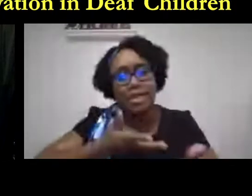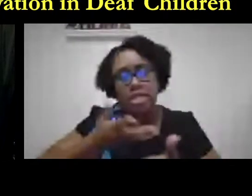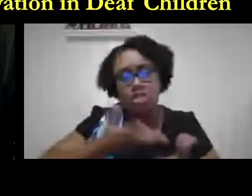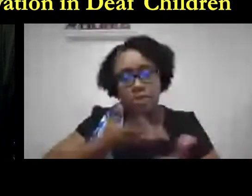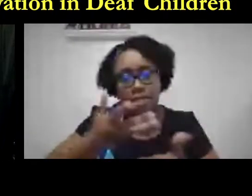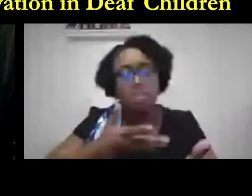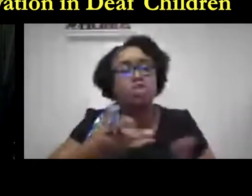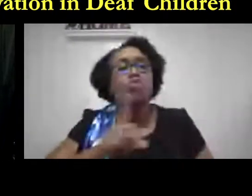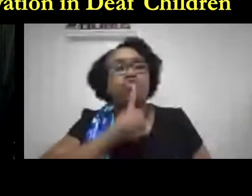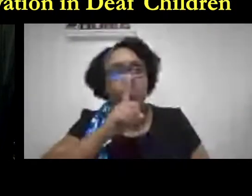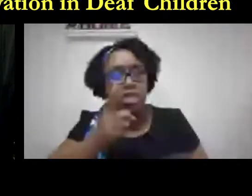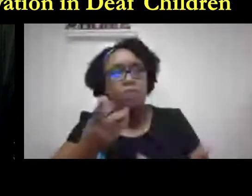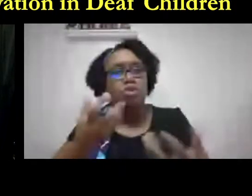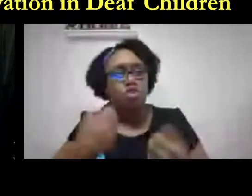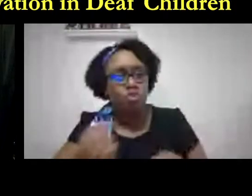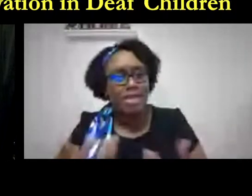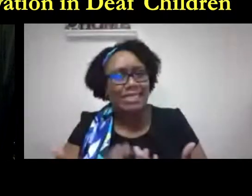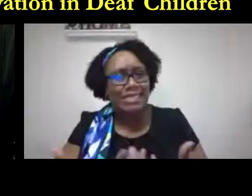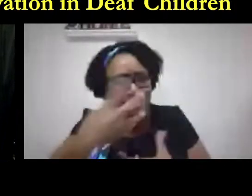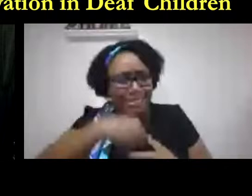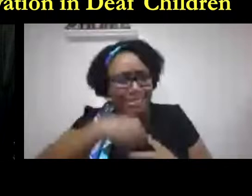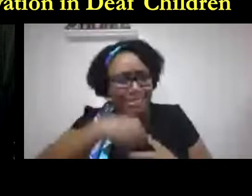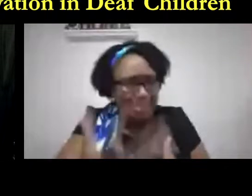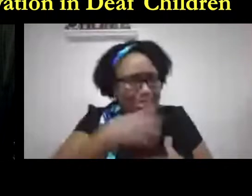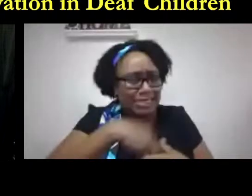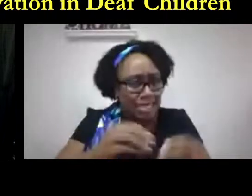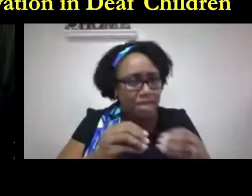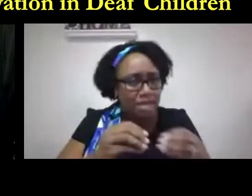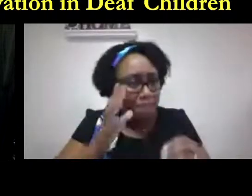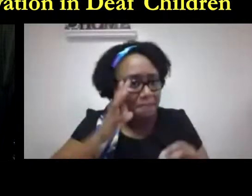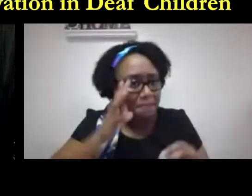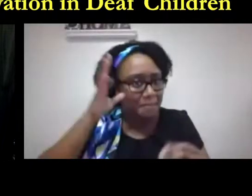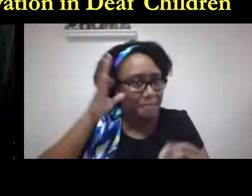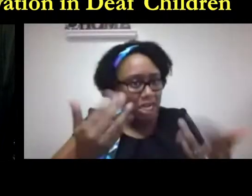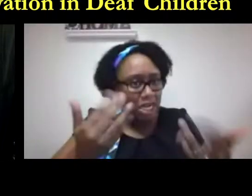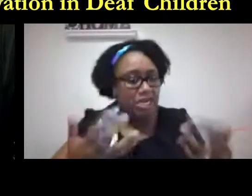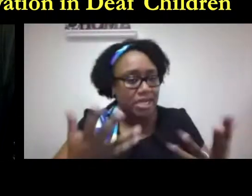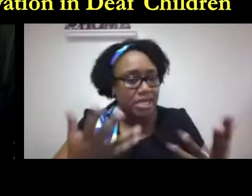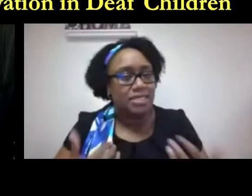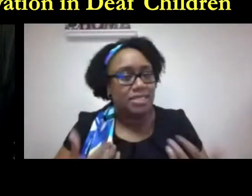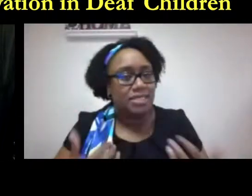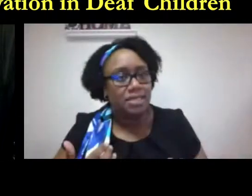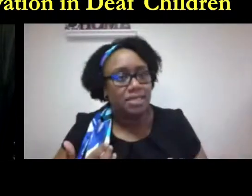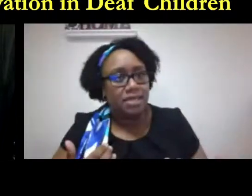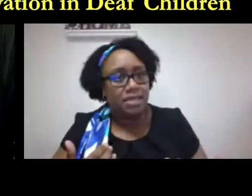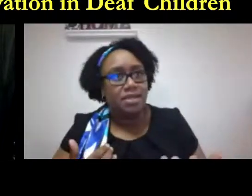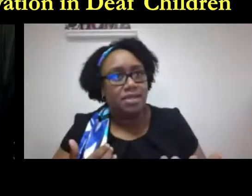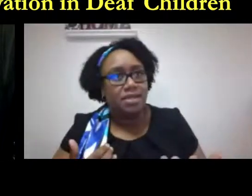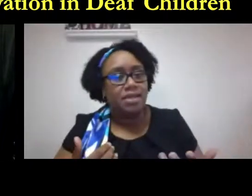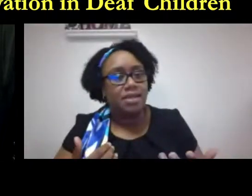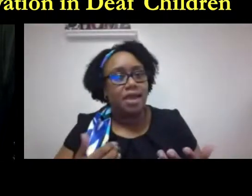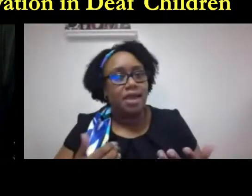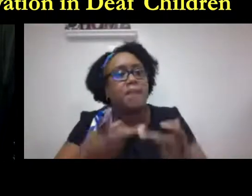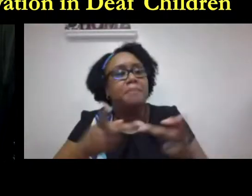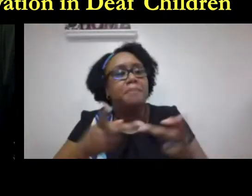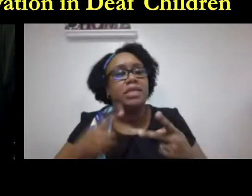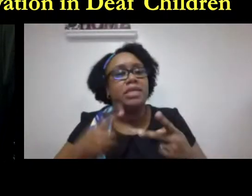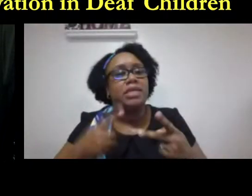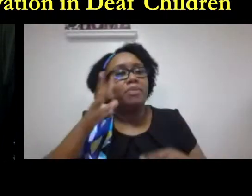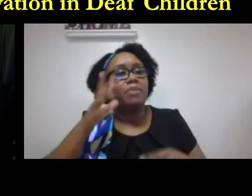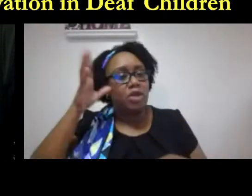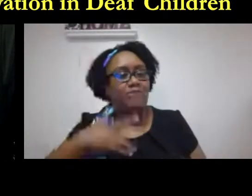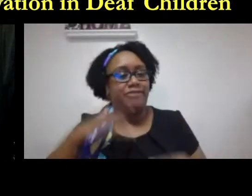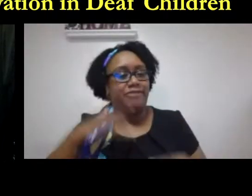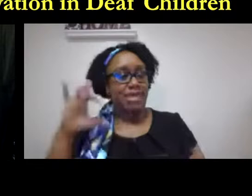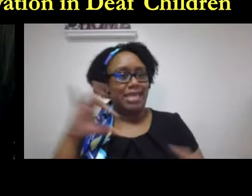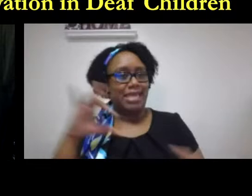because we do have a director for family engagement and involvement that is really trying to reach out and engage parents